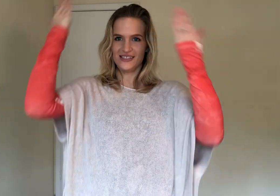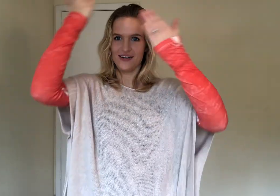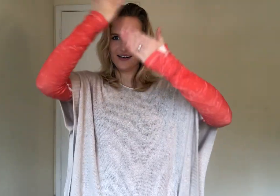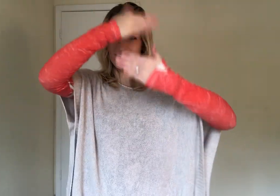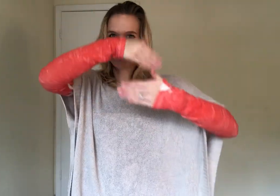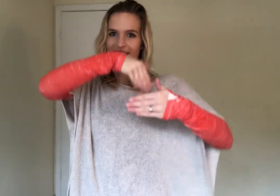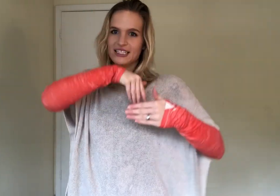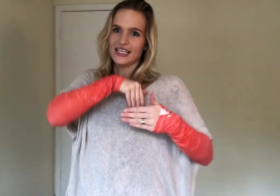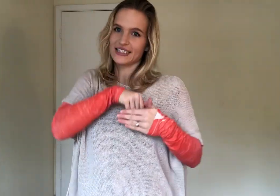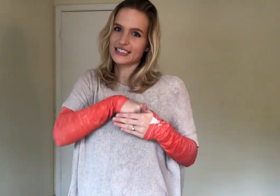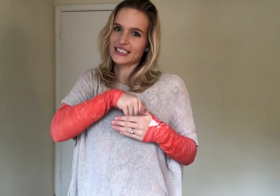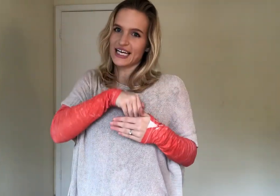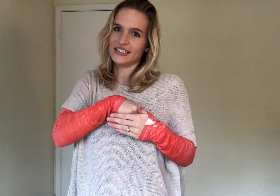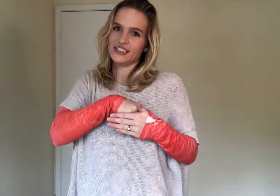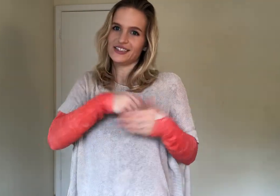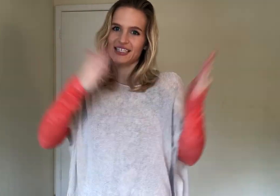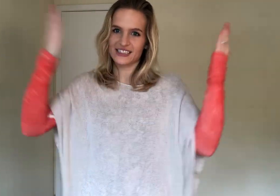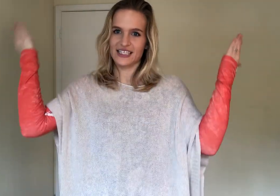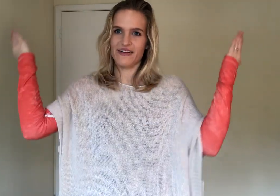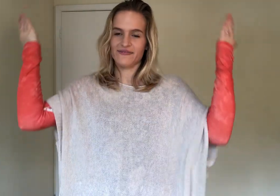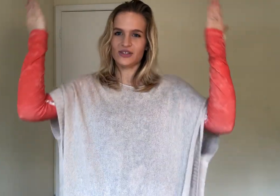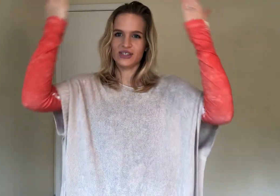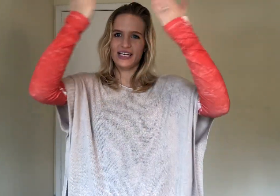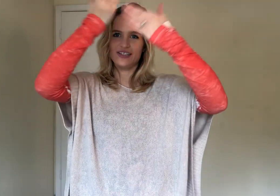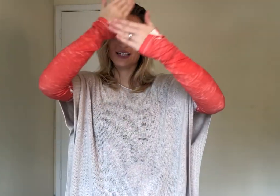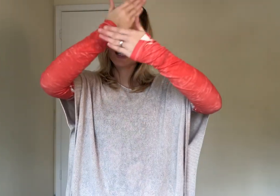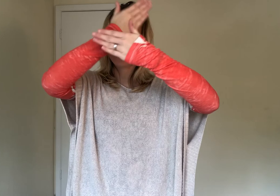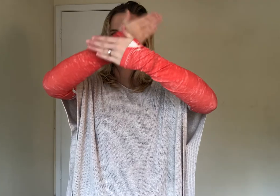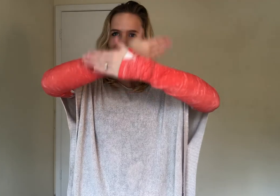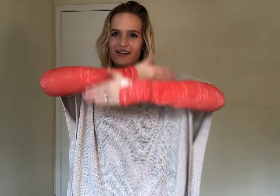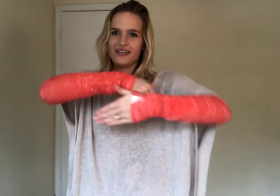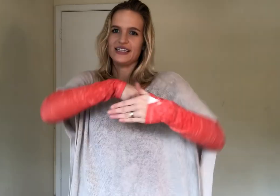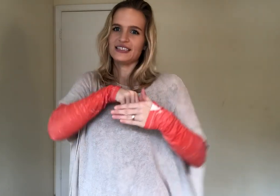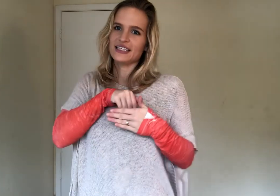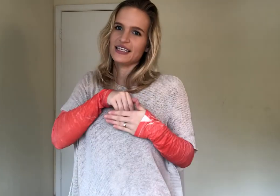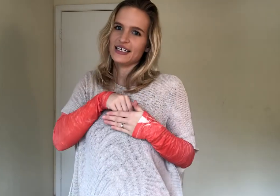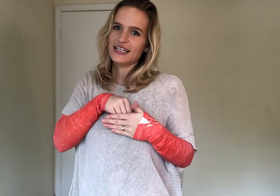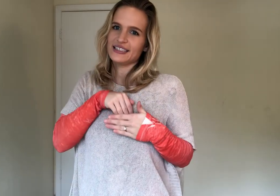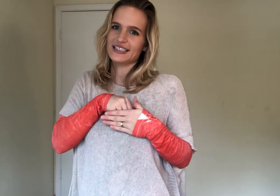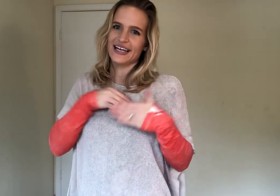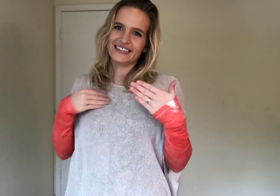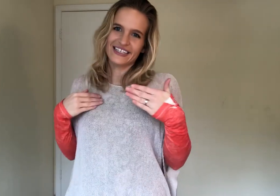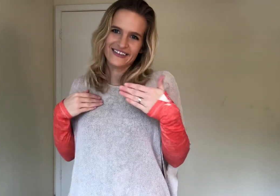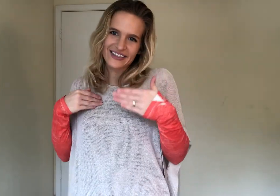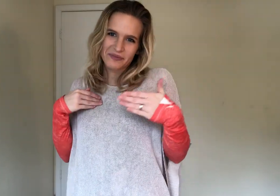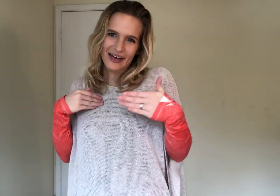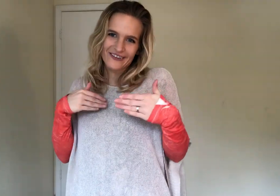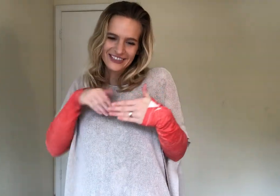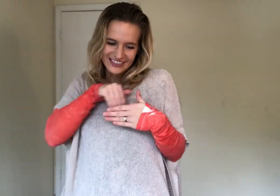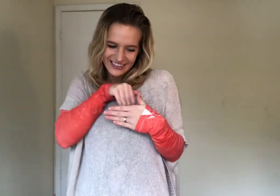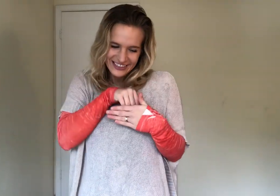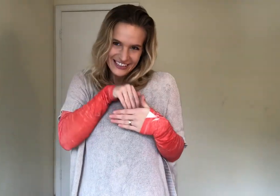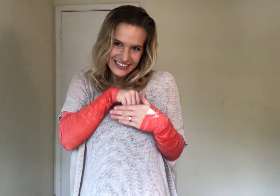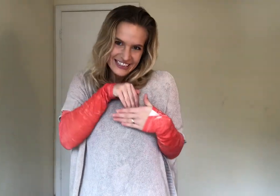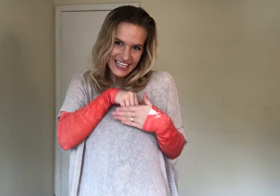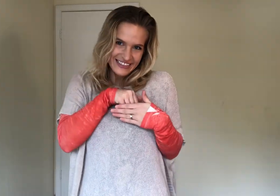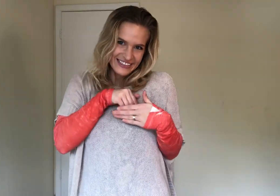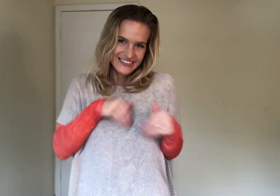darkness inside you. They just kind of flow together like that. Darkness inside. It's like a little pouch and it's like the you.